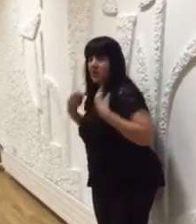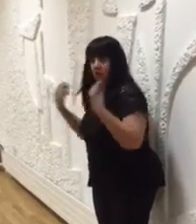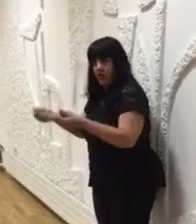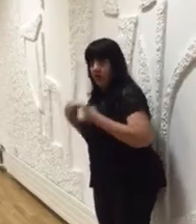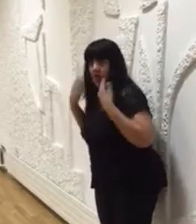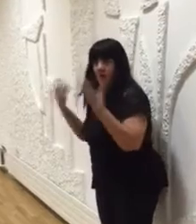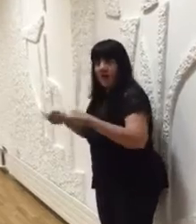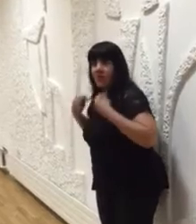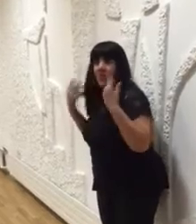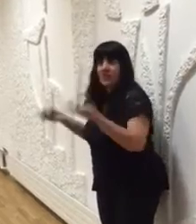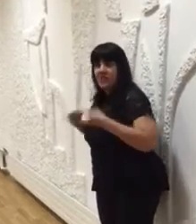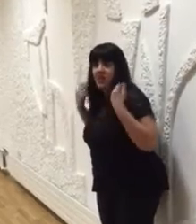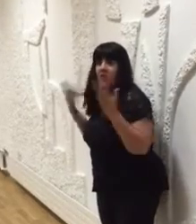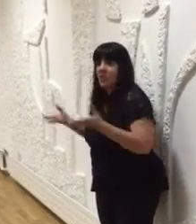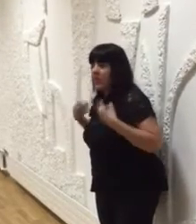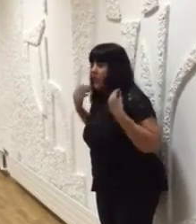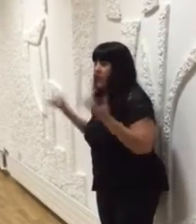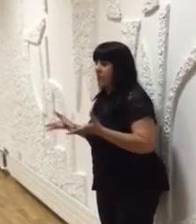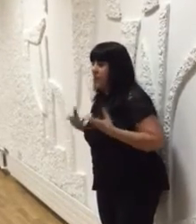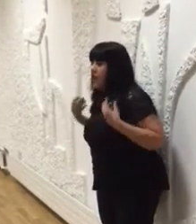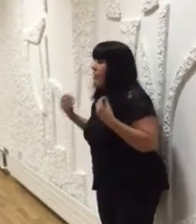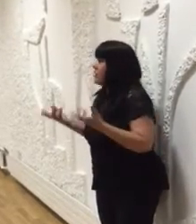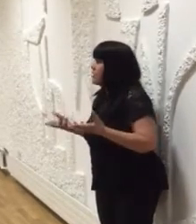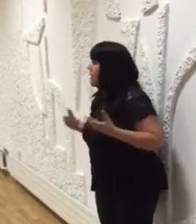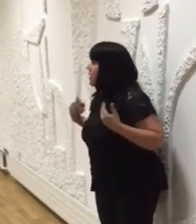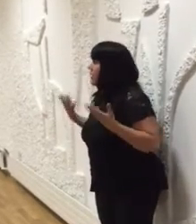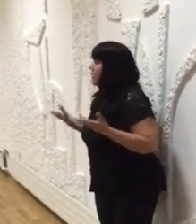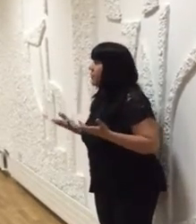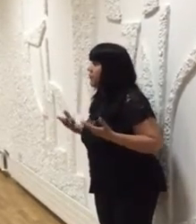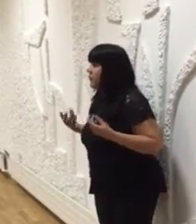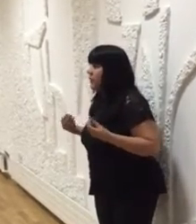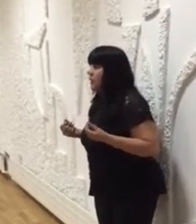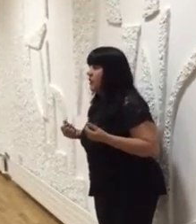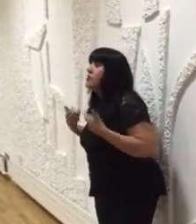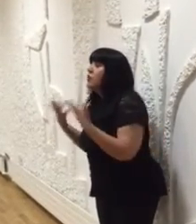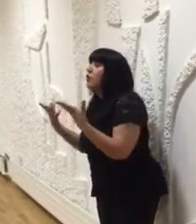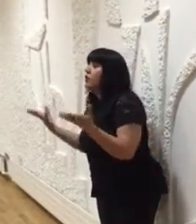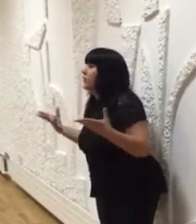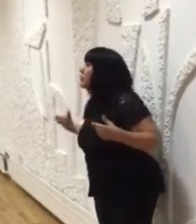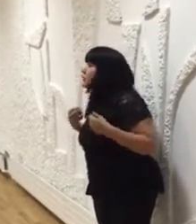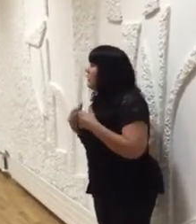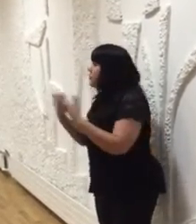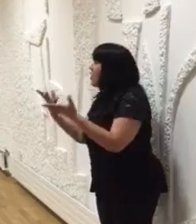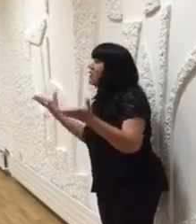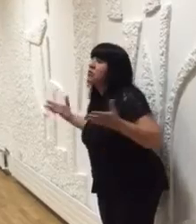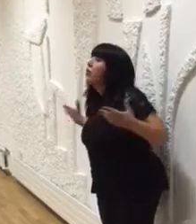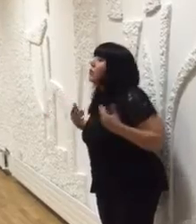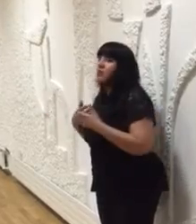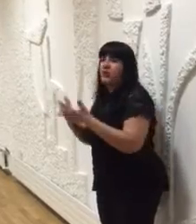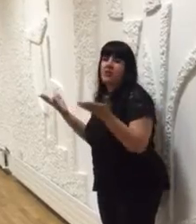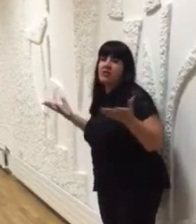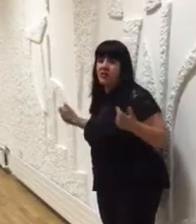start feeling just another thing. And it's like a discovery. All the time we are discovering things.